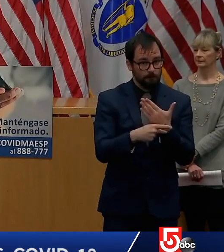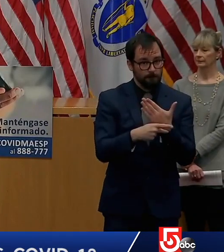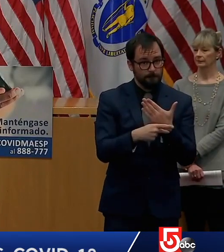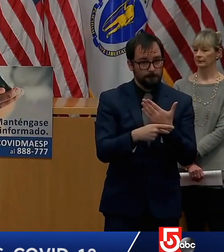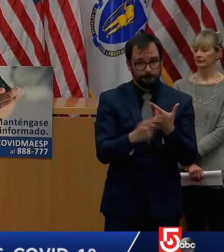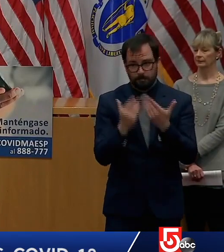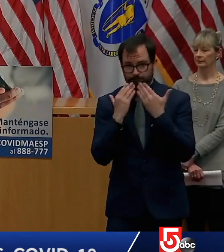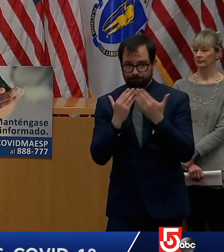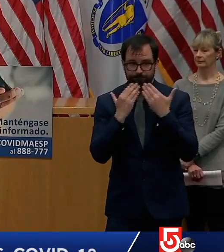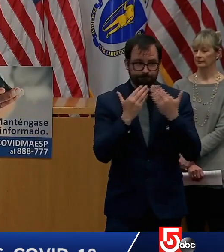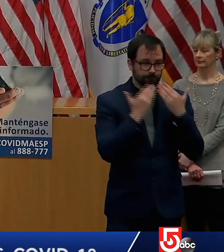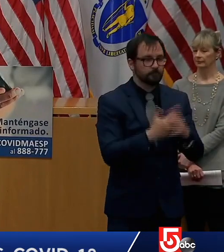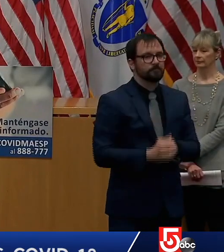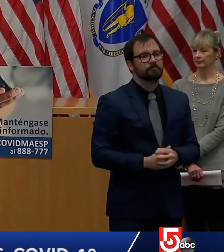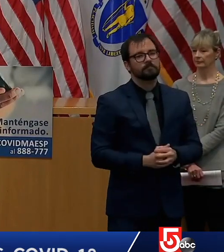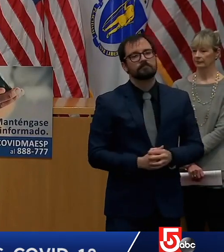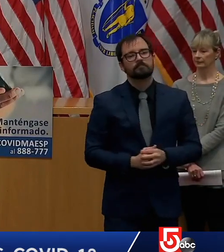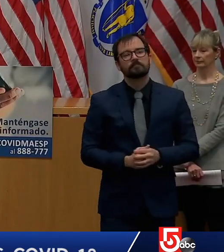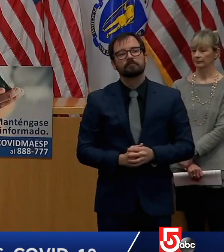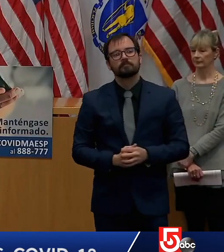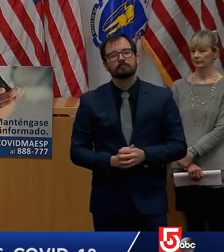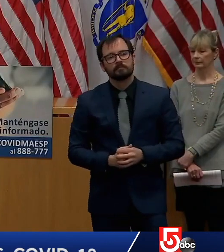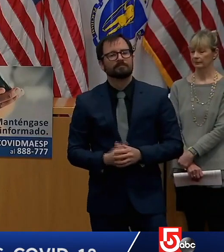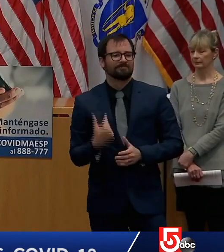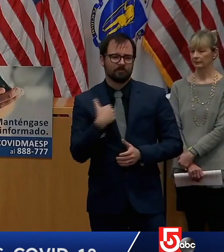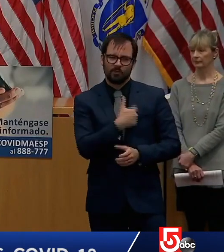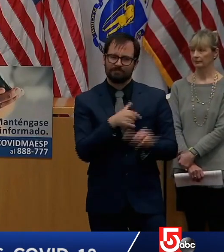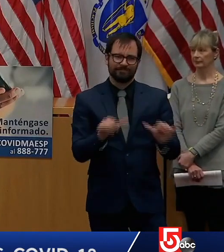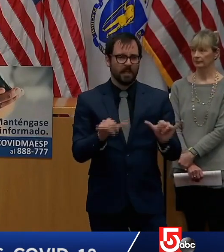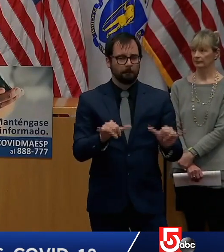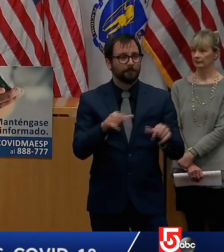-covid 19 enrollment in order to support their workforce